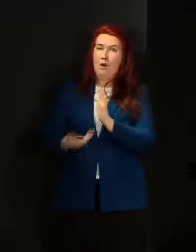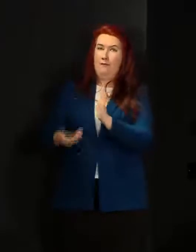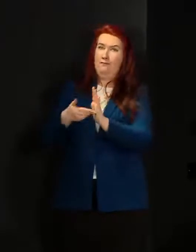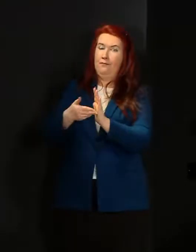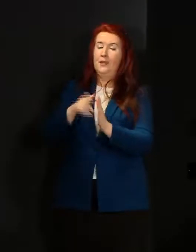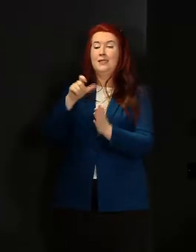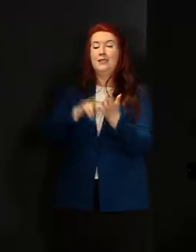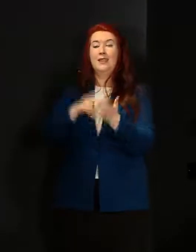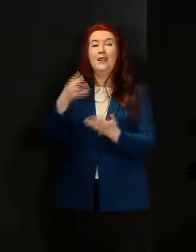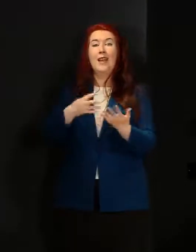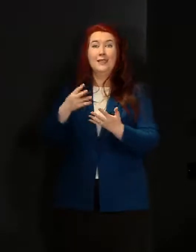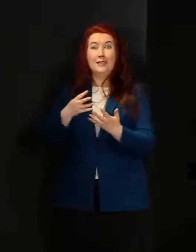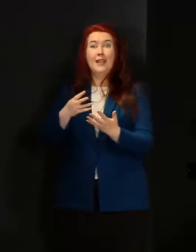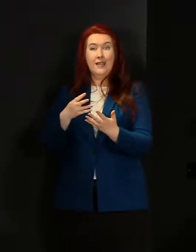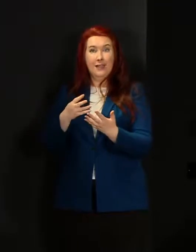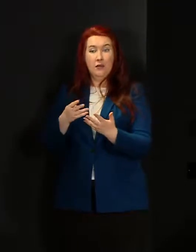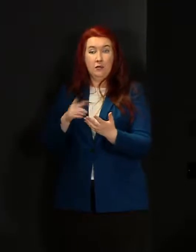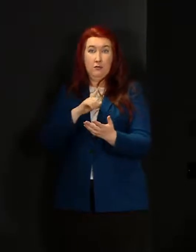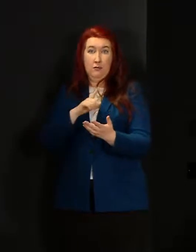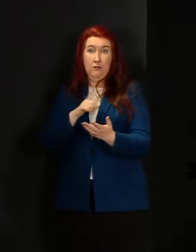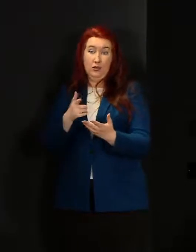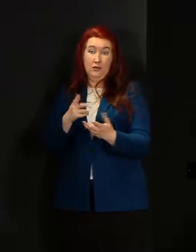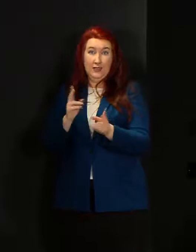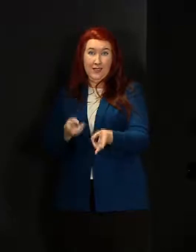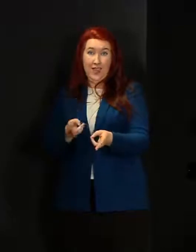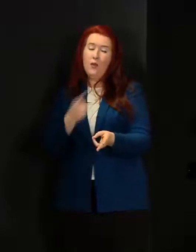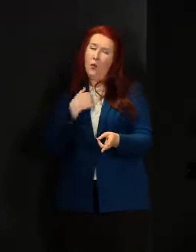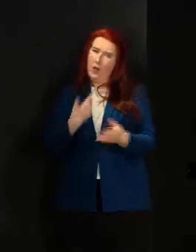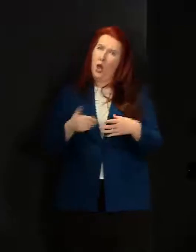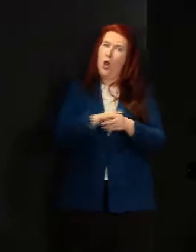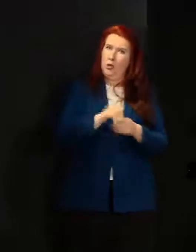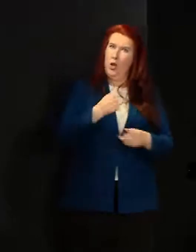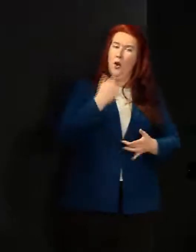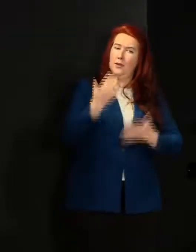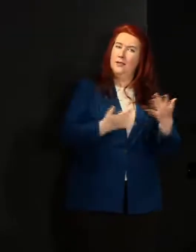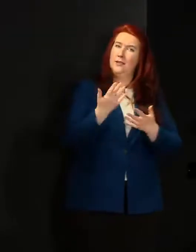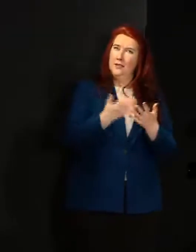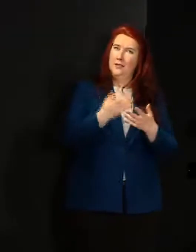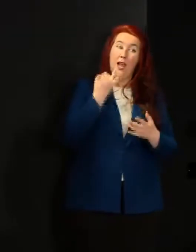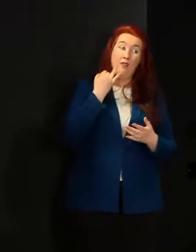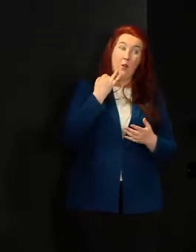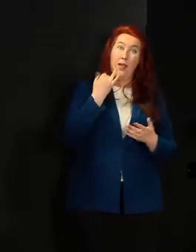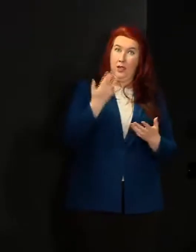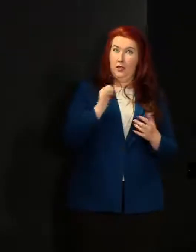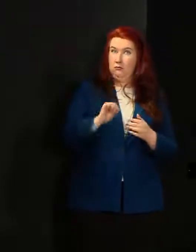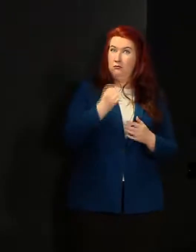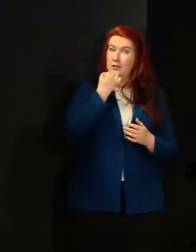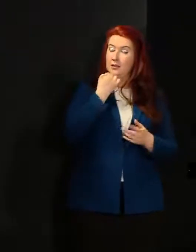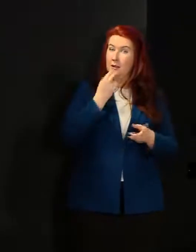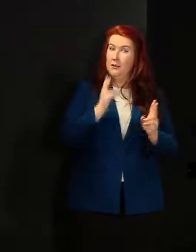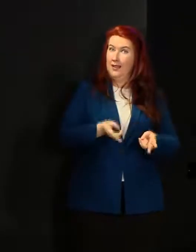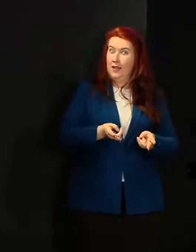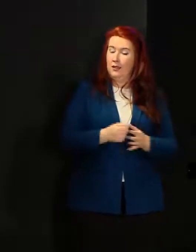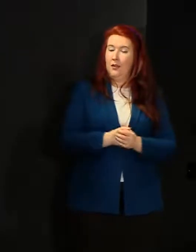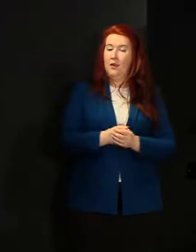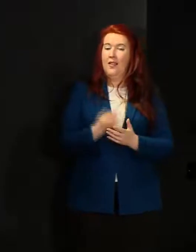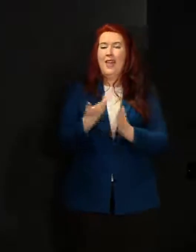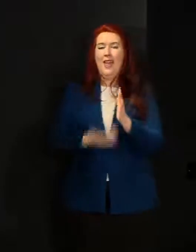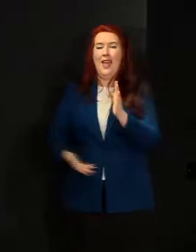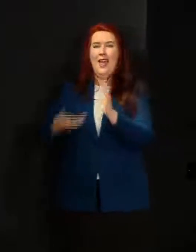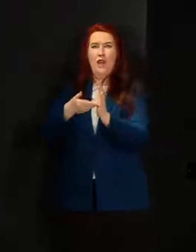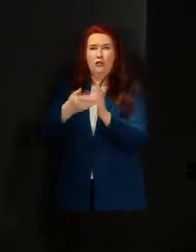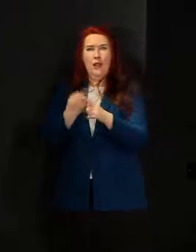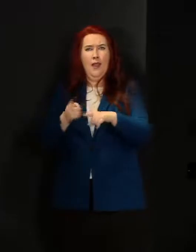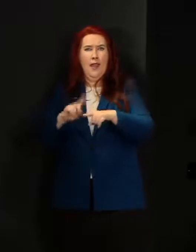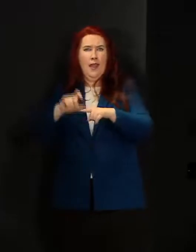cause they are counted in our mortality statistics. The weekly mortality statistics. The excess deaths number are